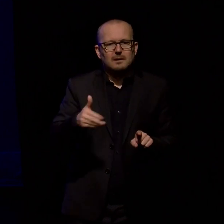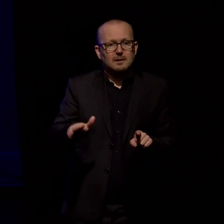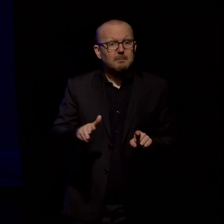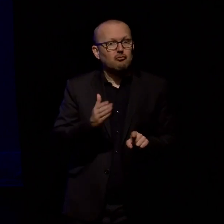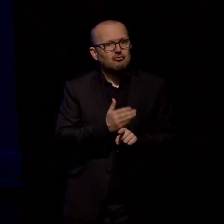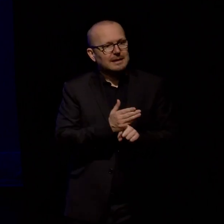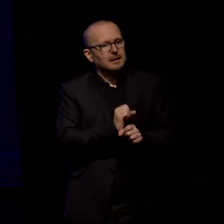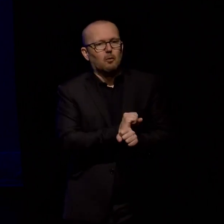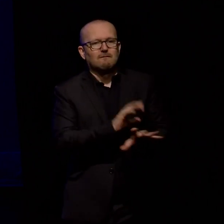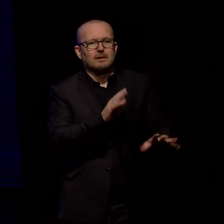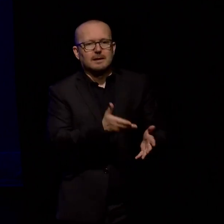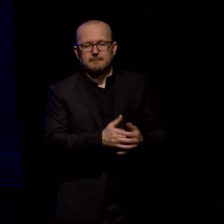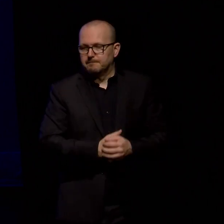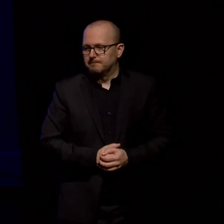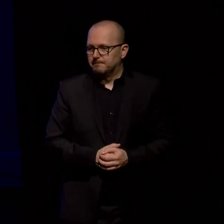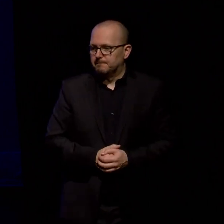here's another spread from the book